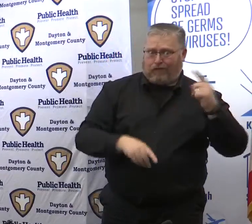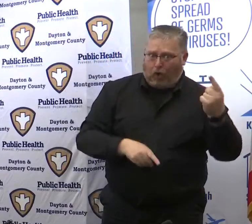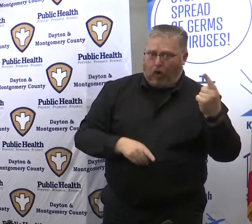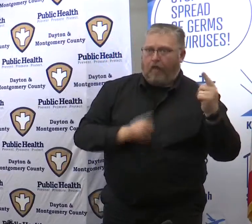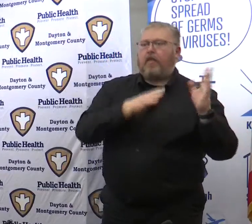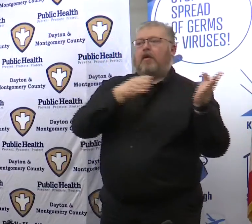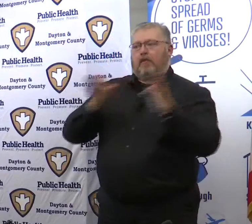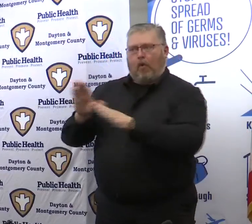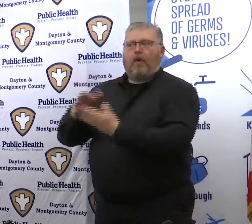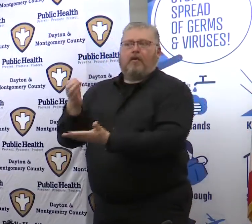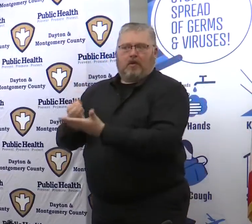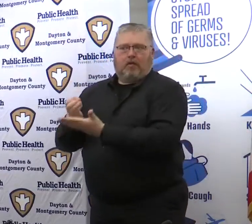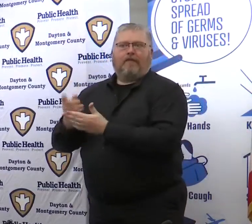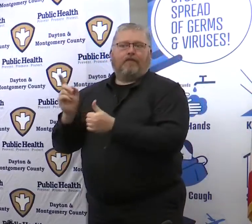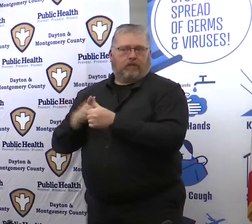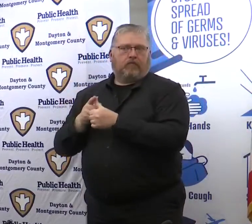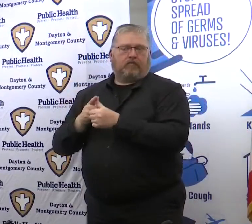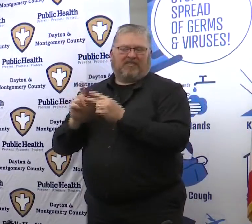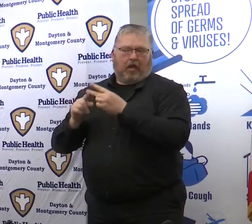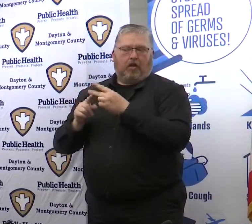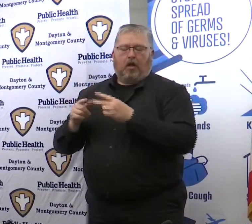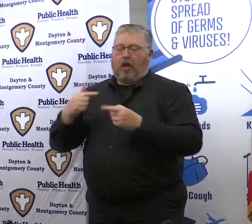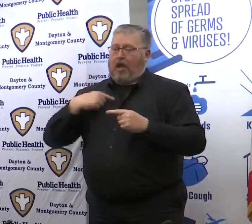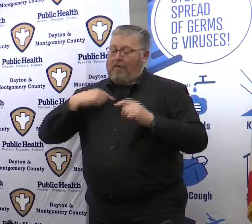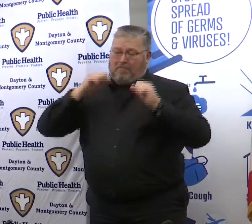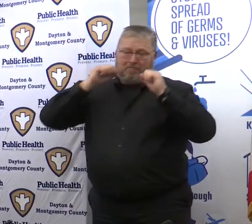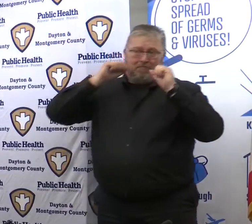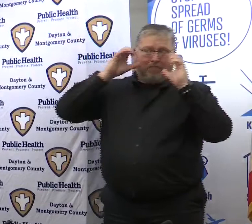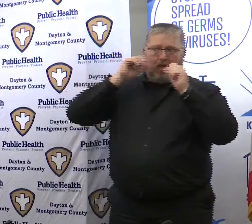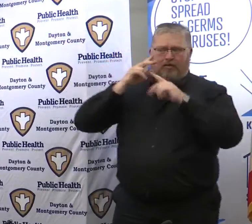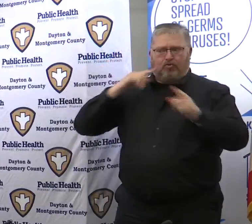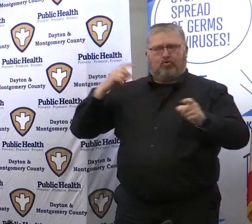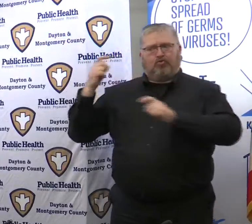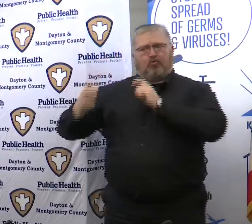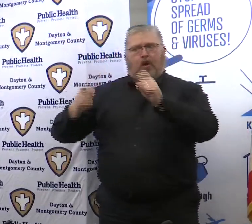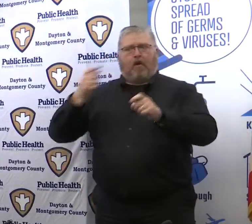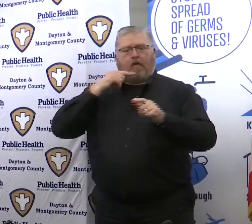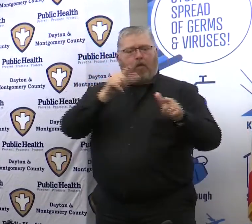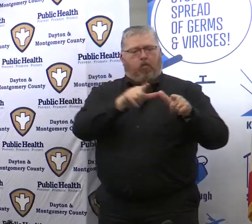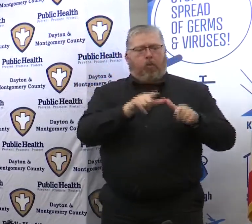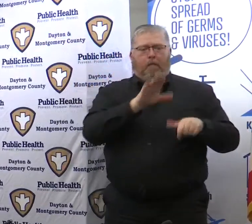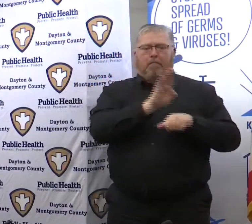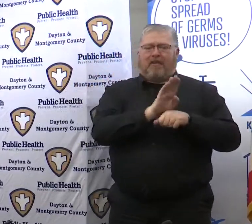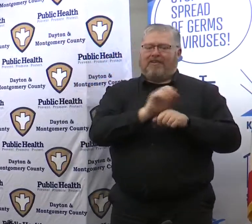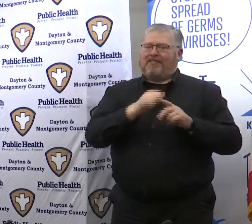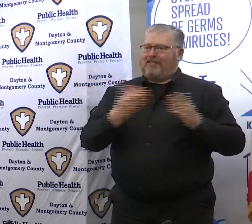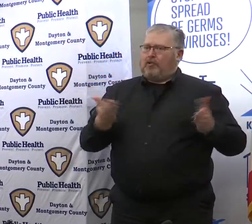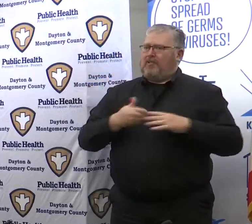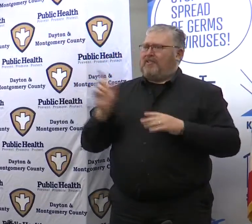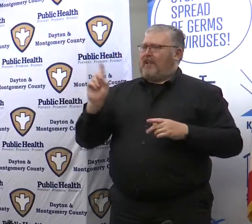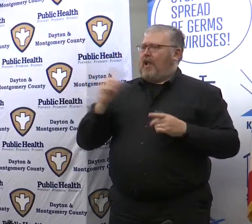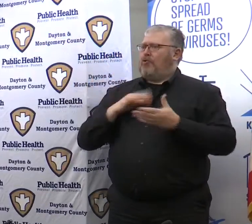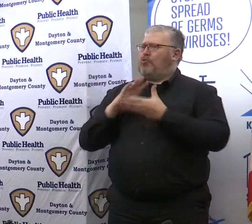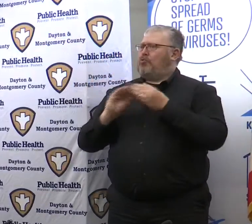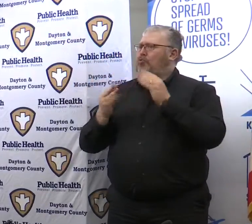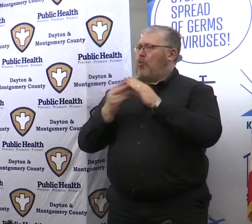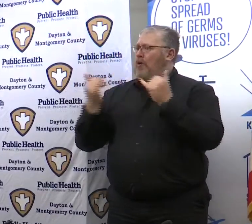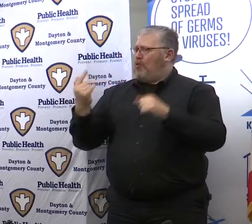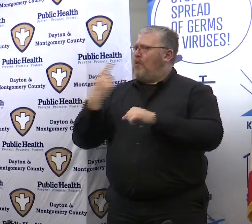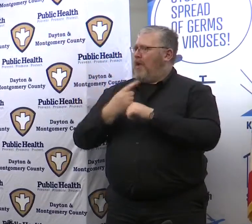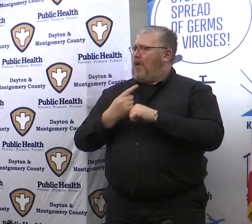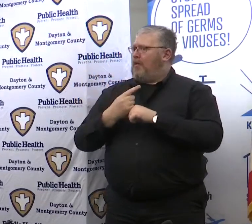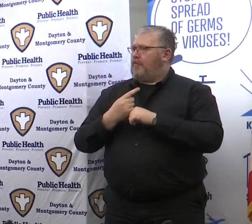I will say too I've been just amazed by the generosity of the local businesses in Dayton. There were stories today